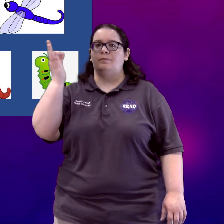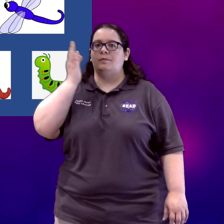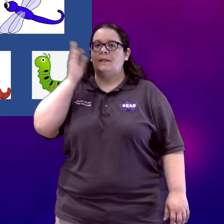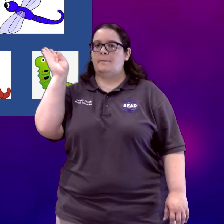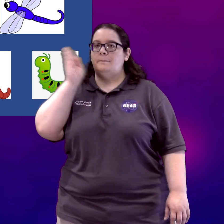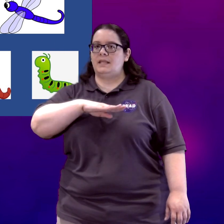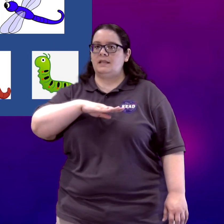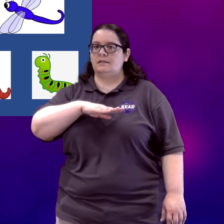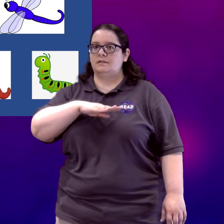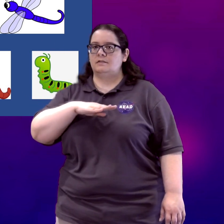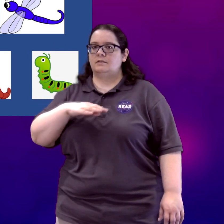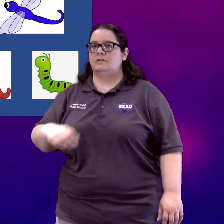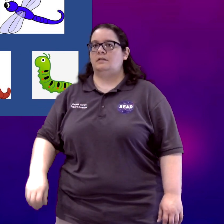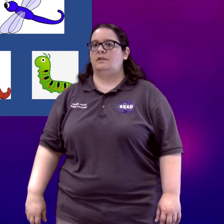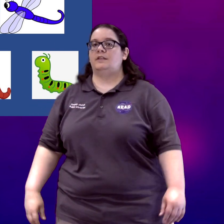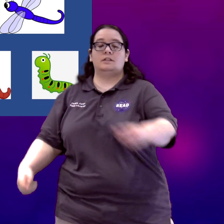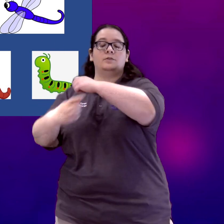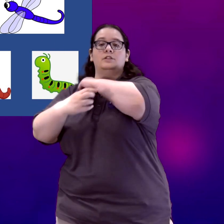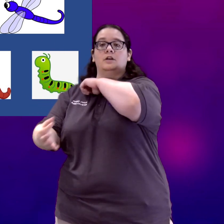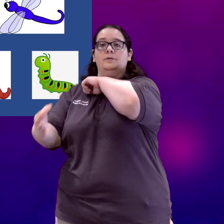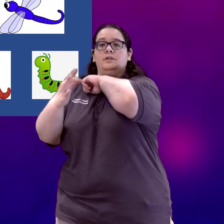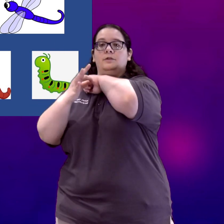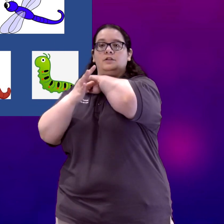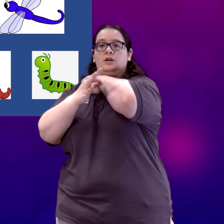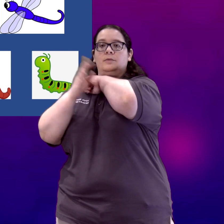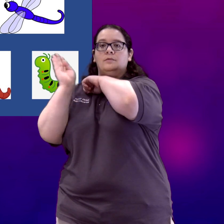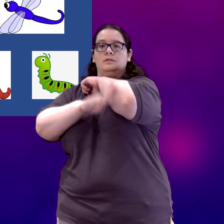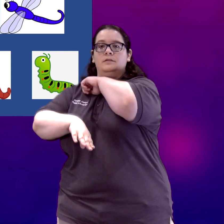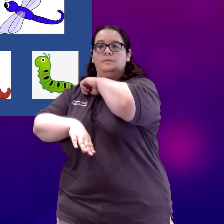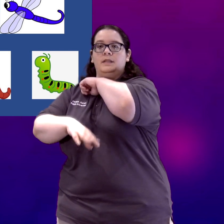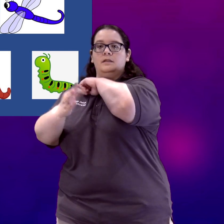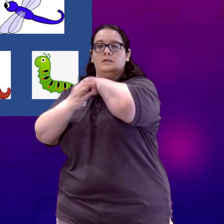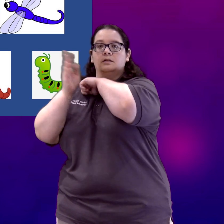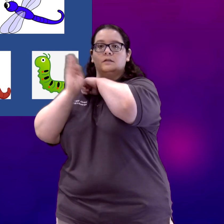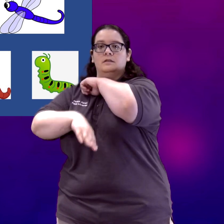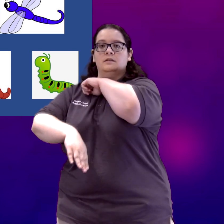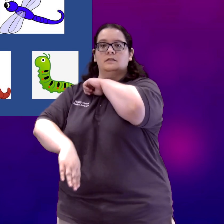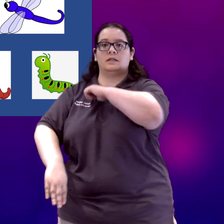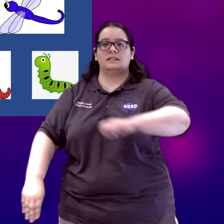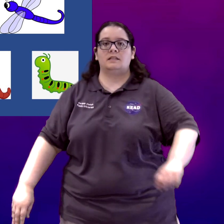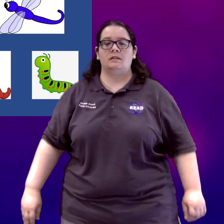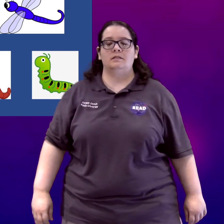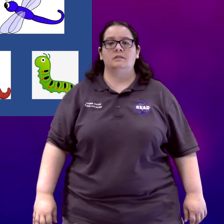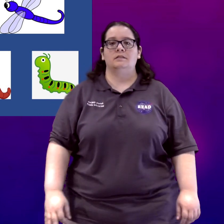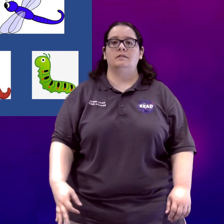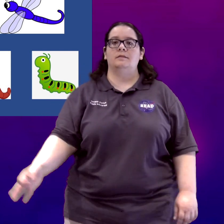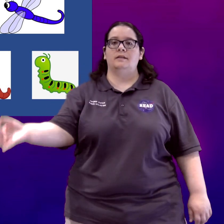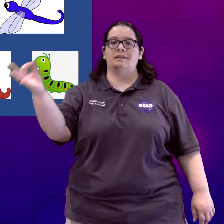So B, they stung you on your arm, you can do it on your arm. B, got stung at